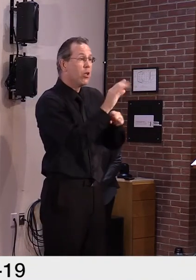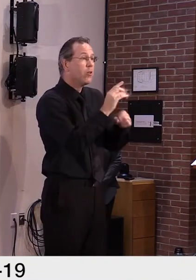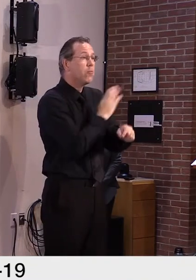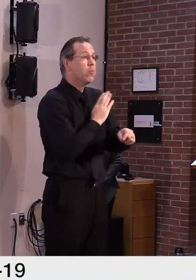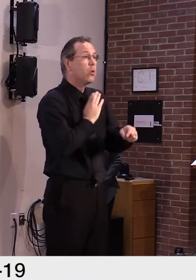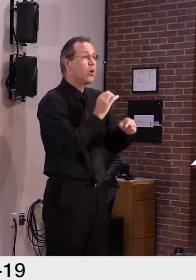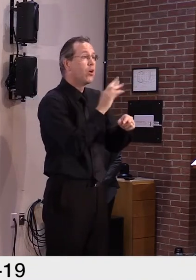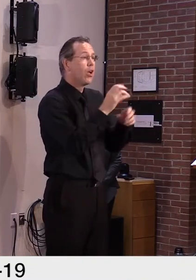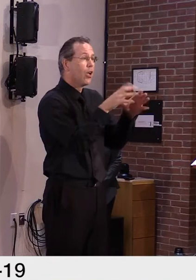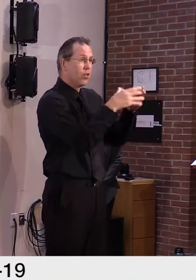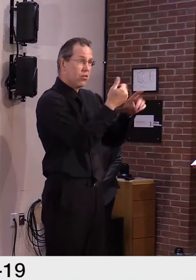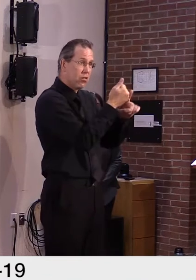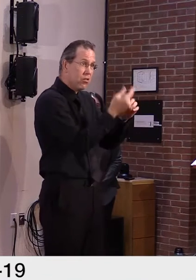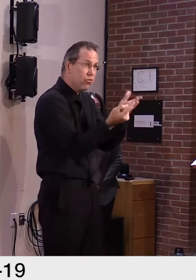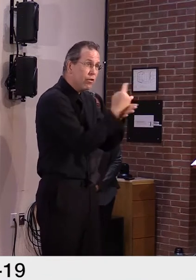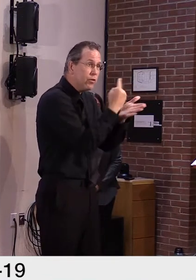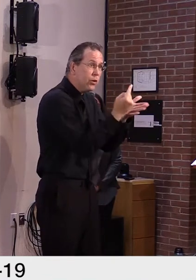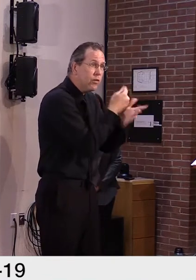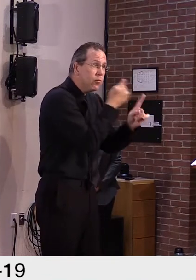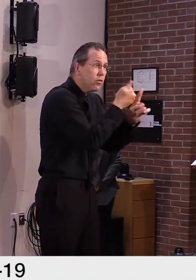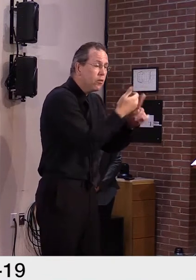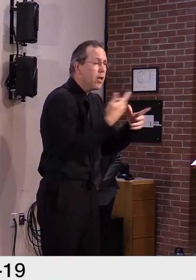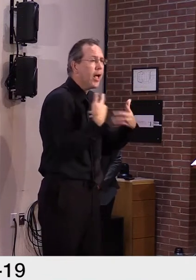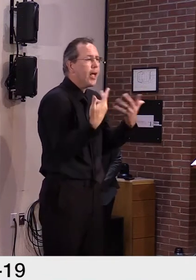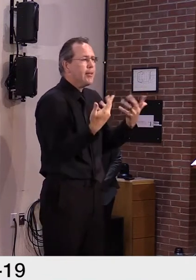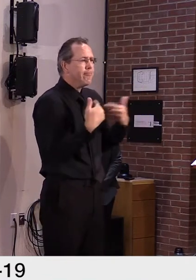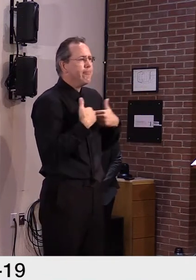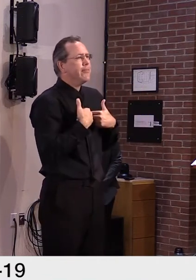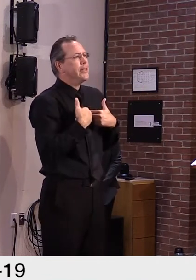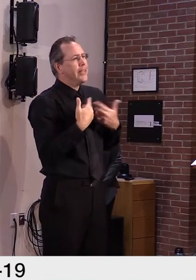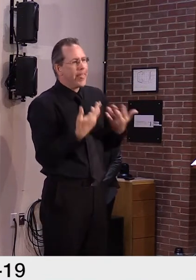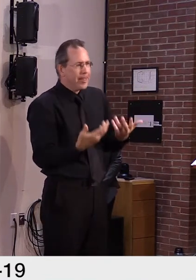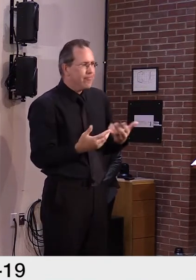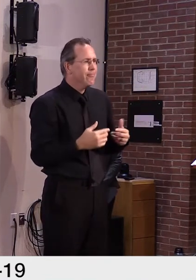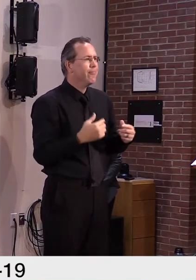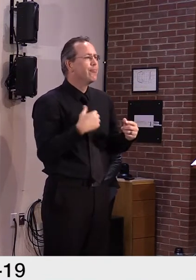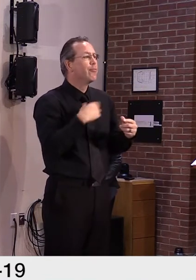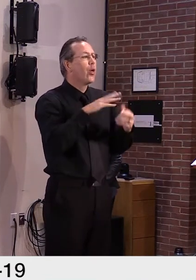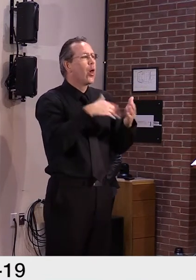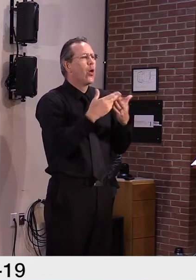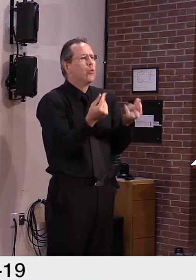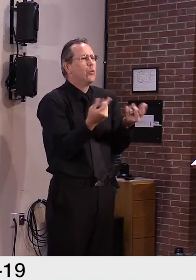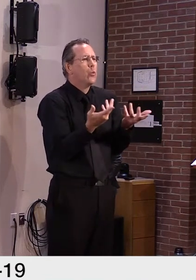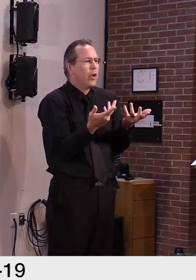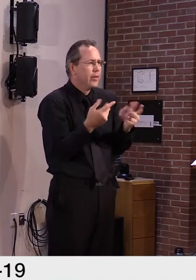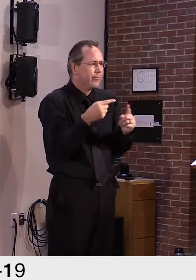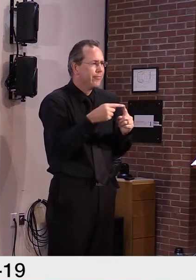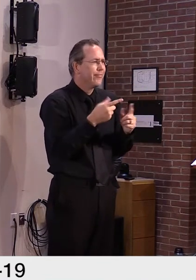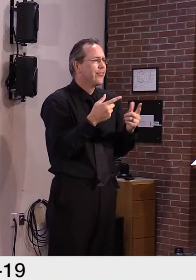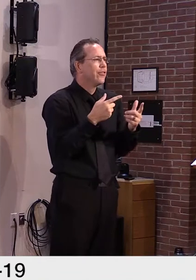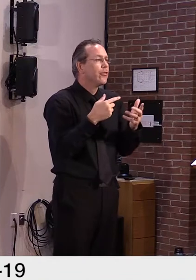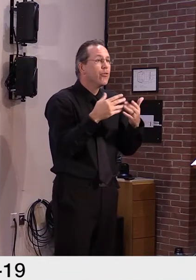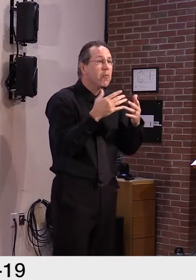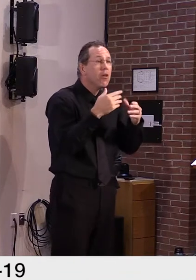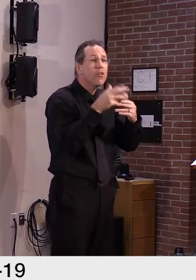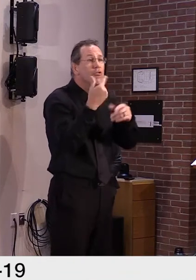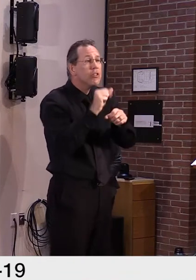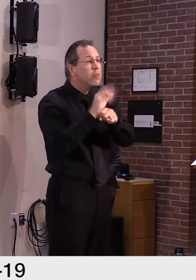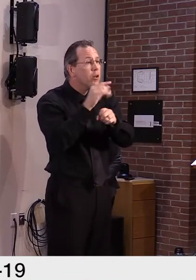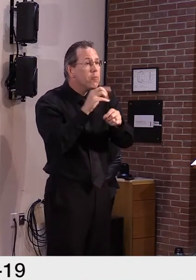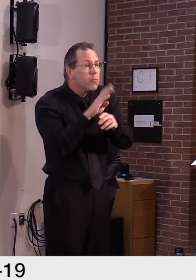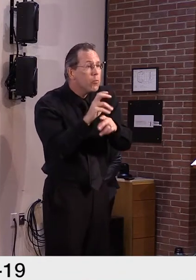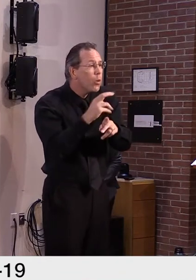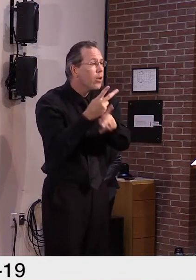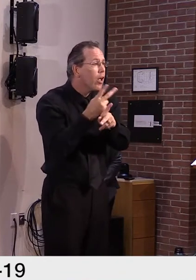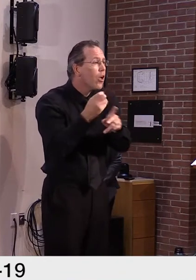think what we've all got to do here, whether it's the Green Mountain Care Board or the network itself, UVM